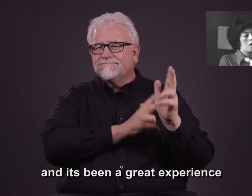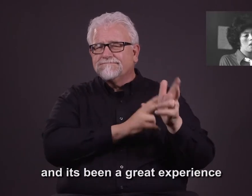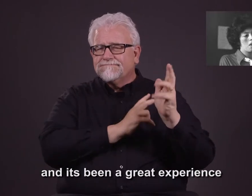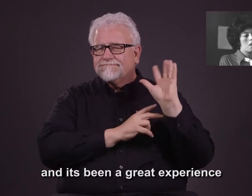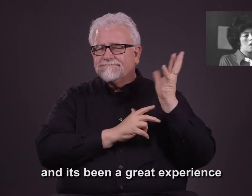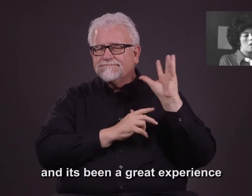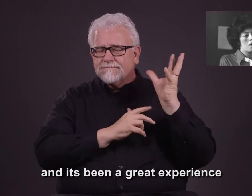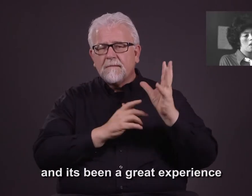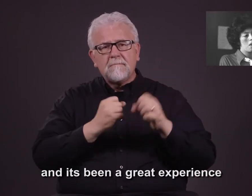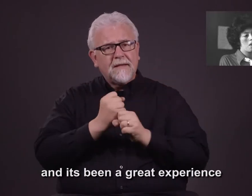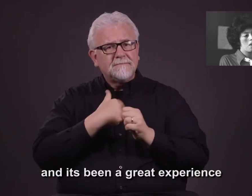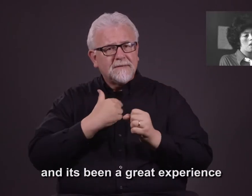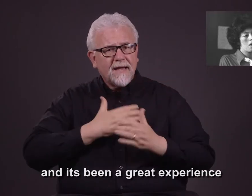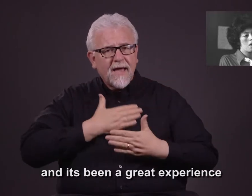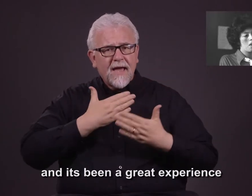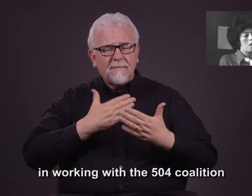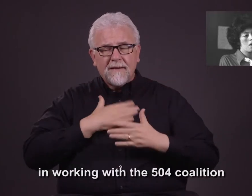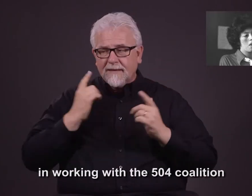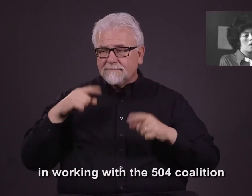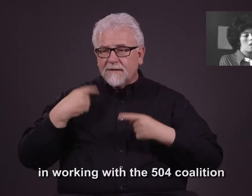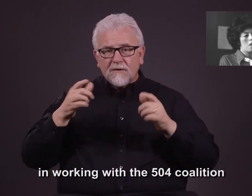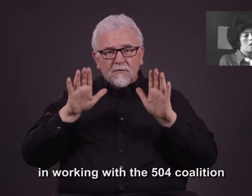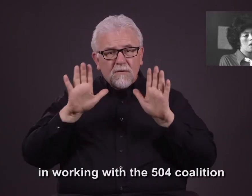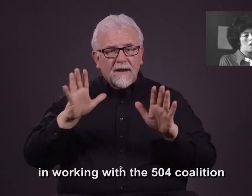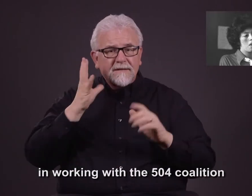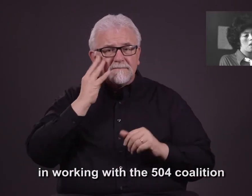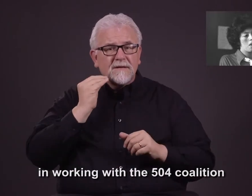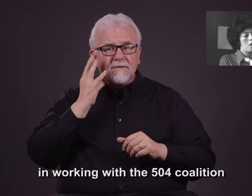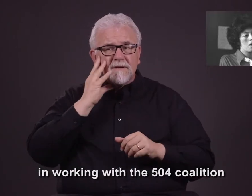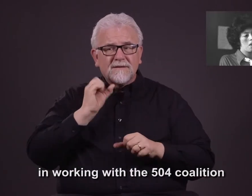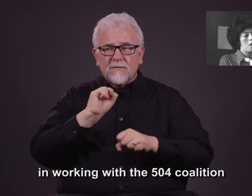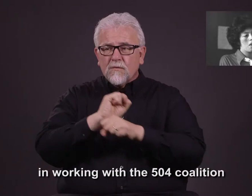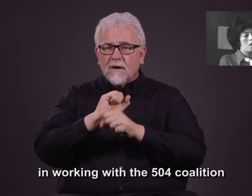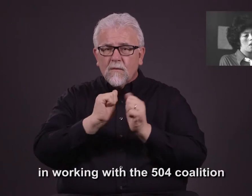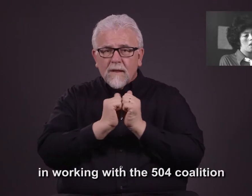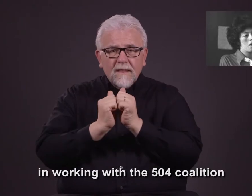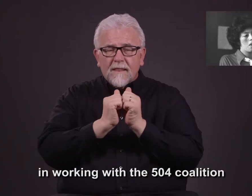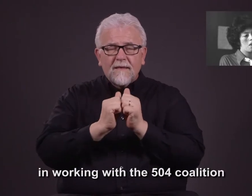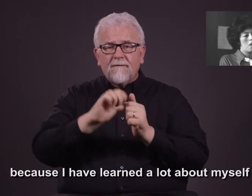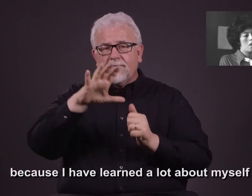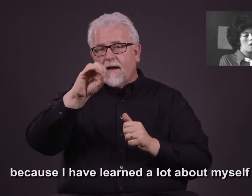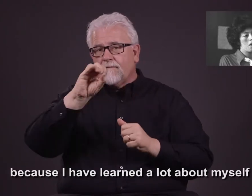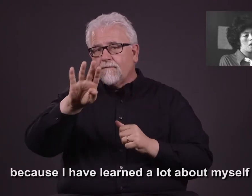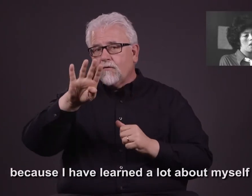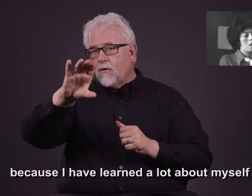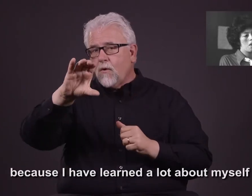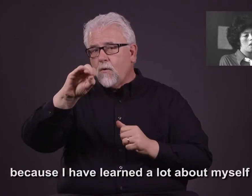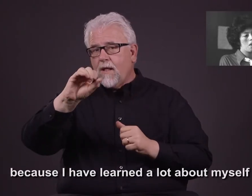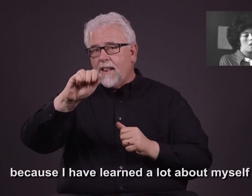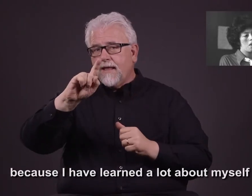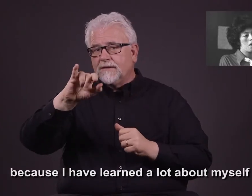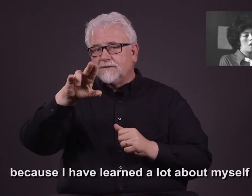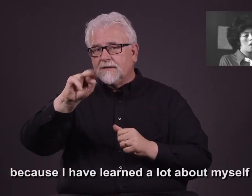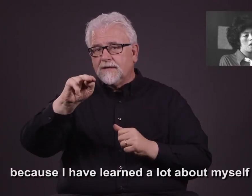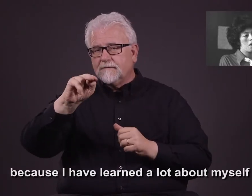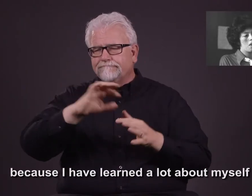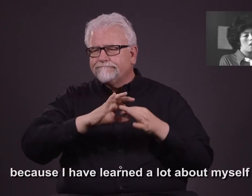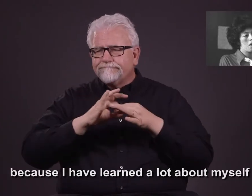been a great experience in working with the 504 Coalition because I have learned a lot about myself